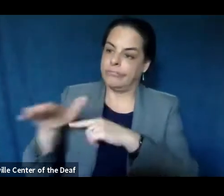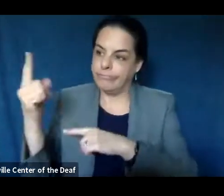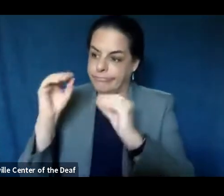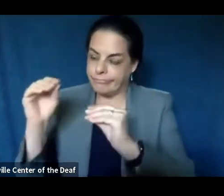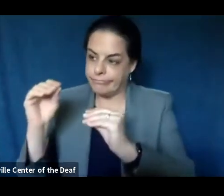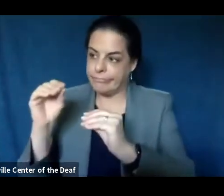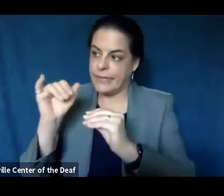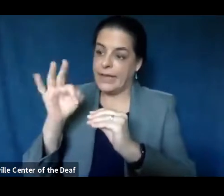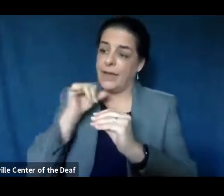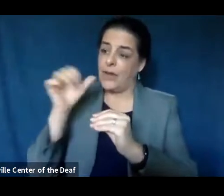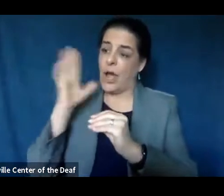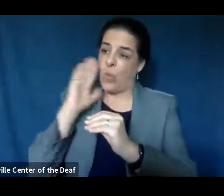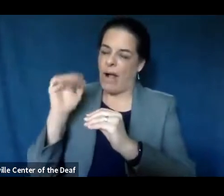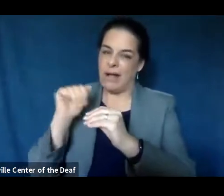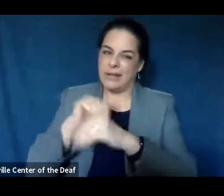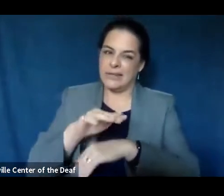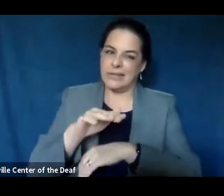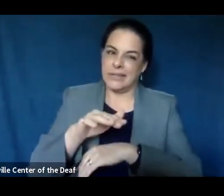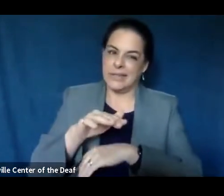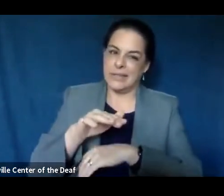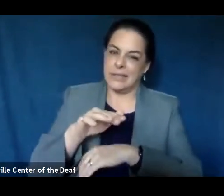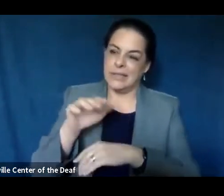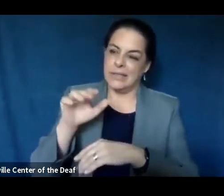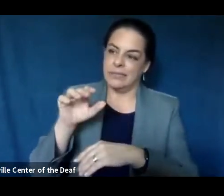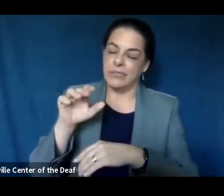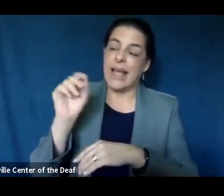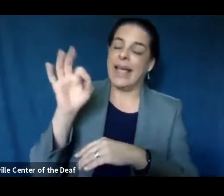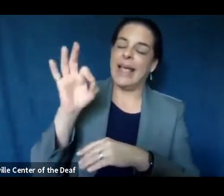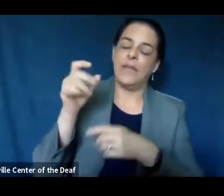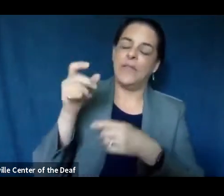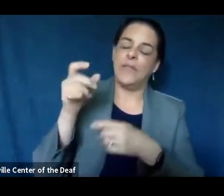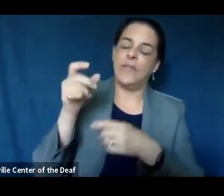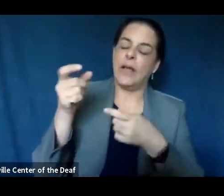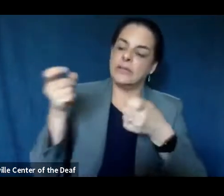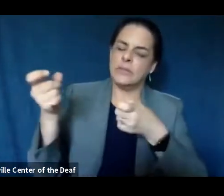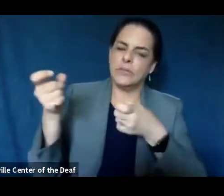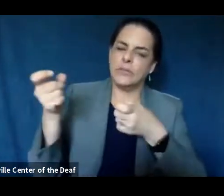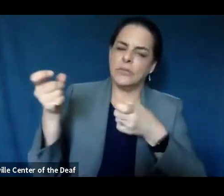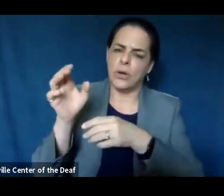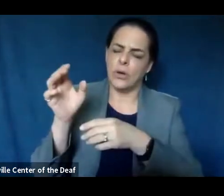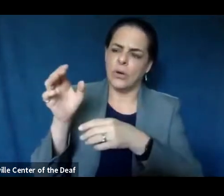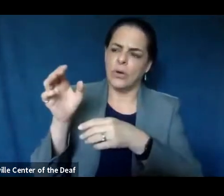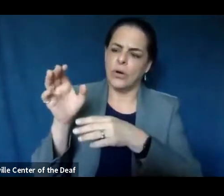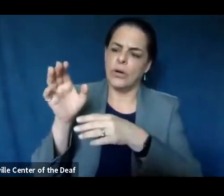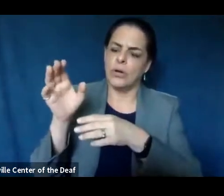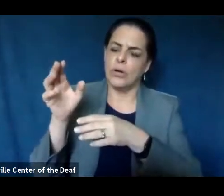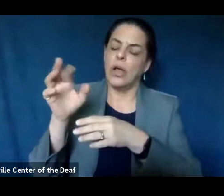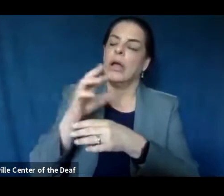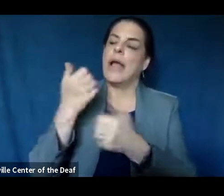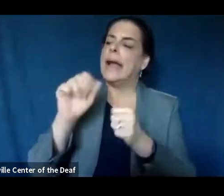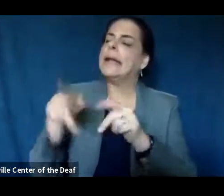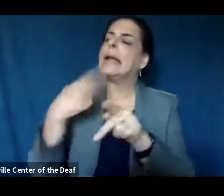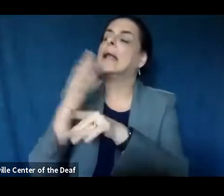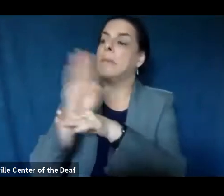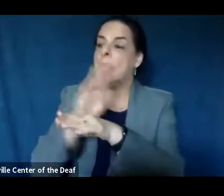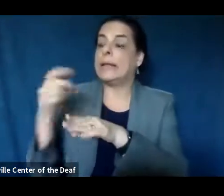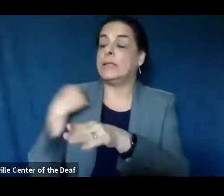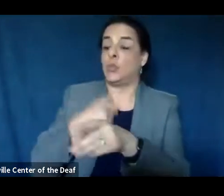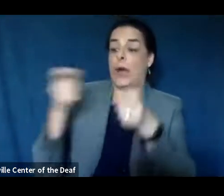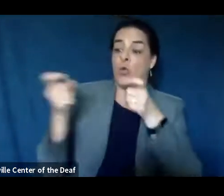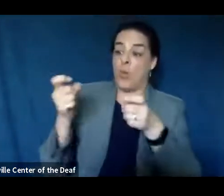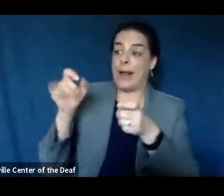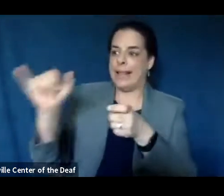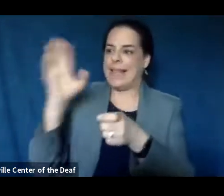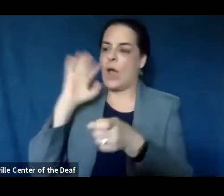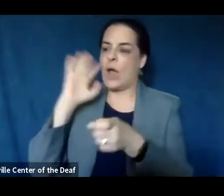sectors, or if it's a regulatory situation, um, that we, for businesses that we regulate in any type of, um, way, those would come to us for follow-up